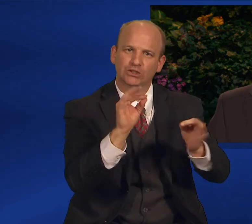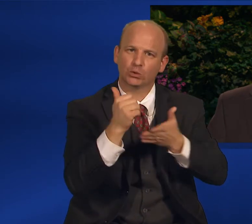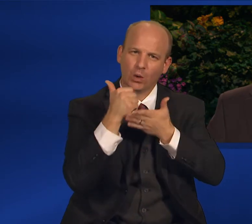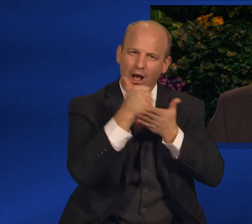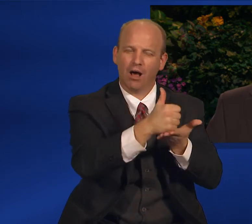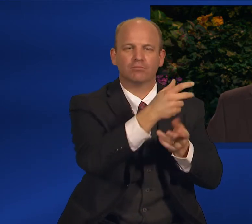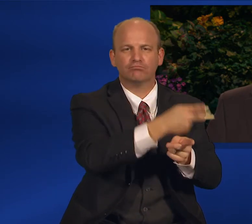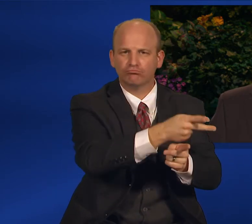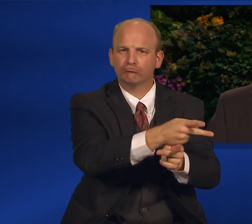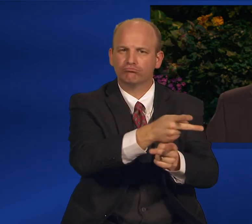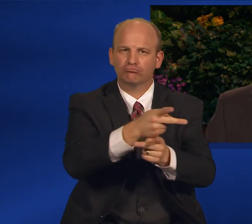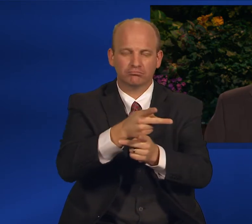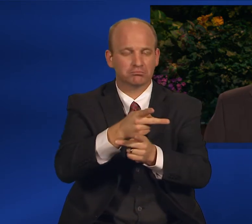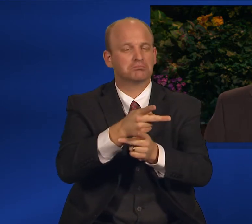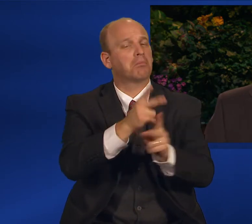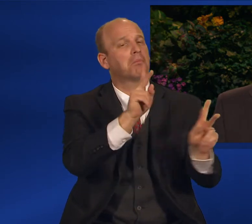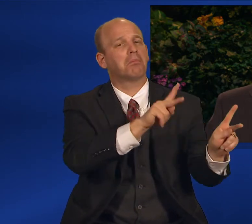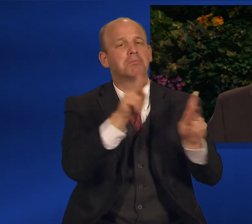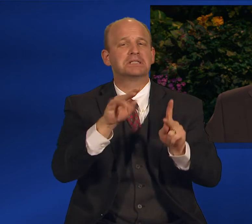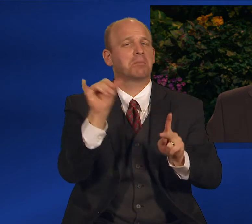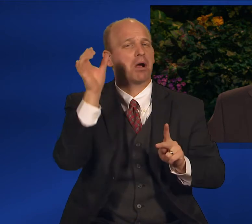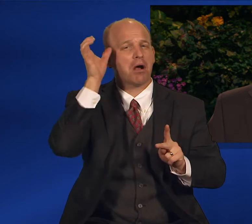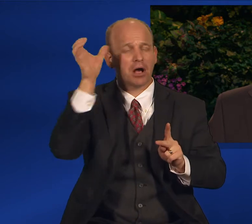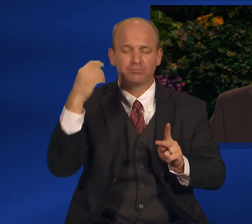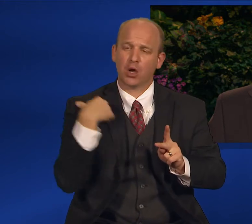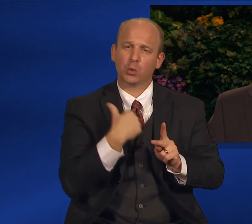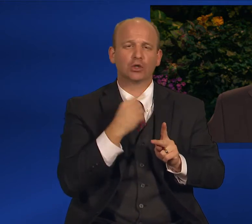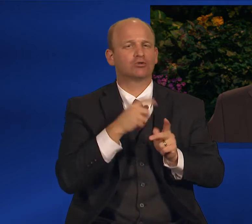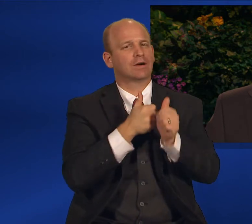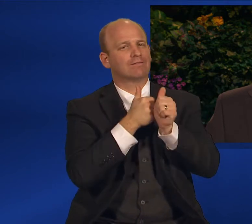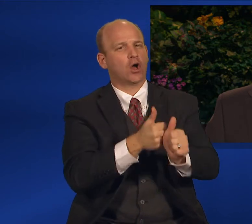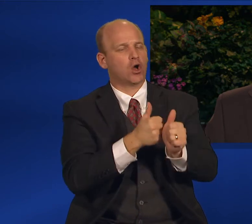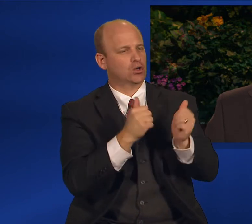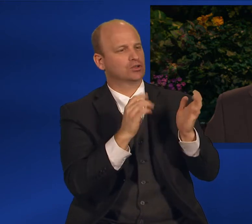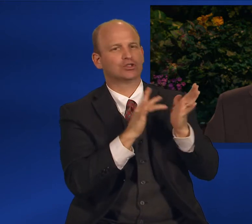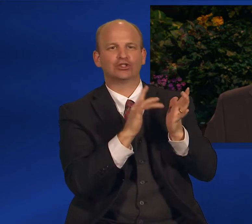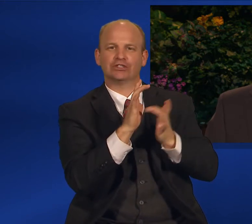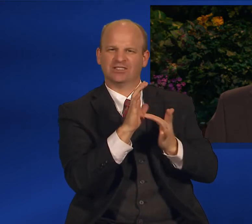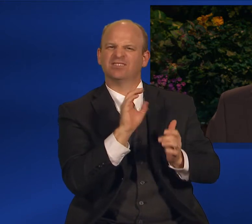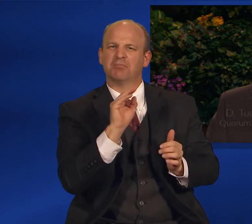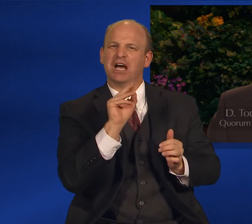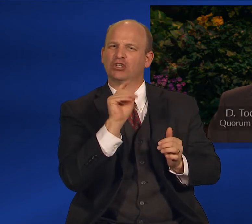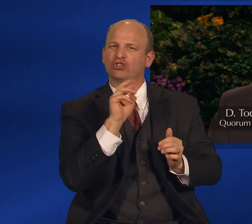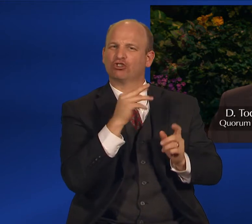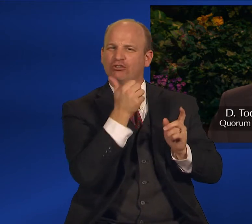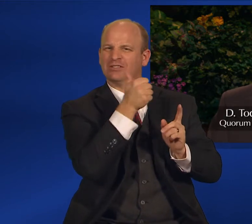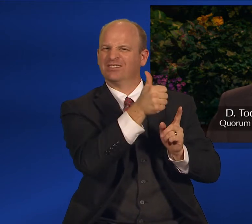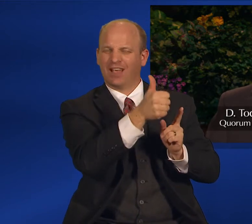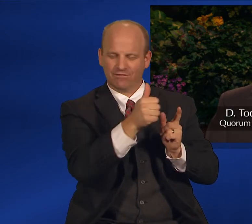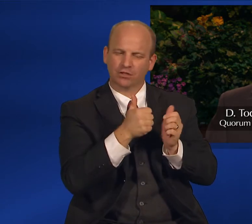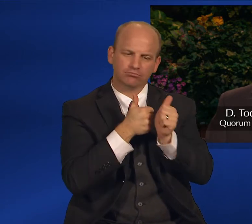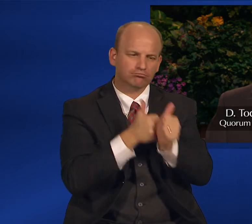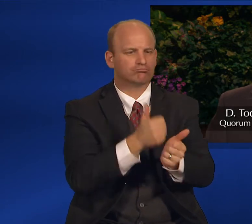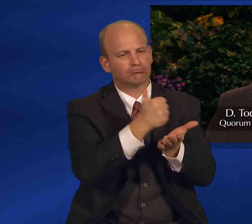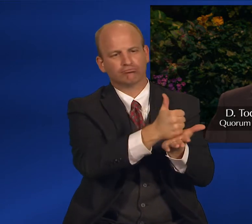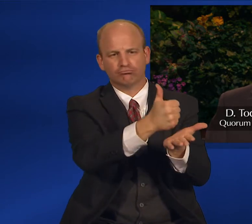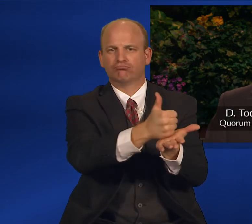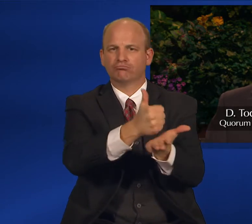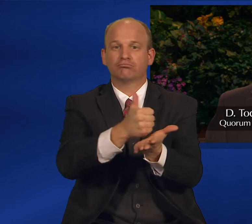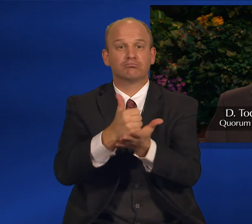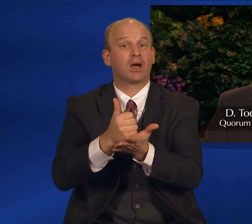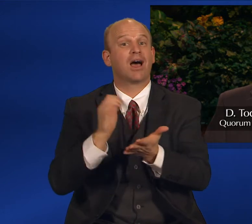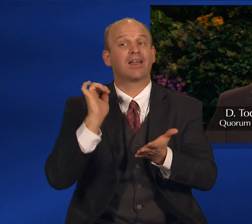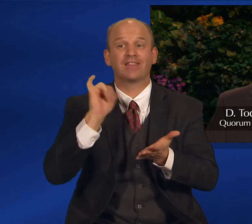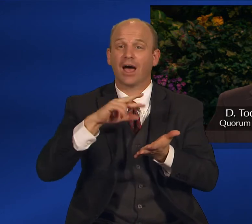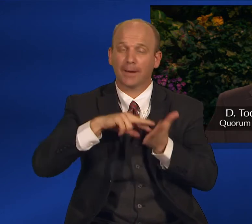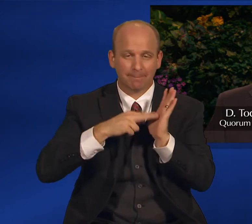Spirit, go about doing good in the redemptive pattern of the Master. This kind of redemptive work means